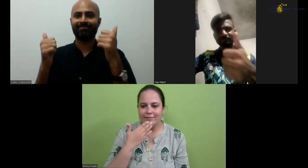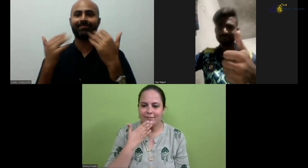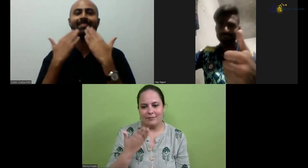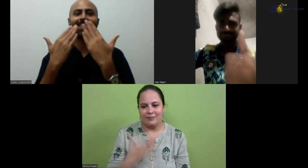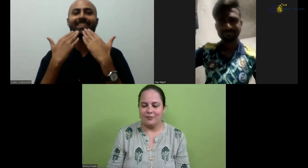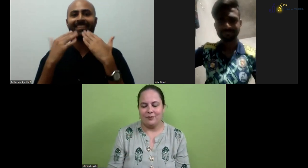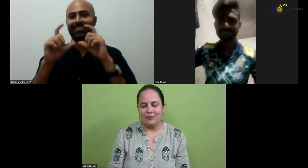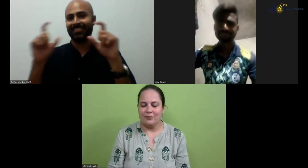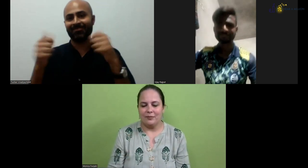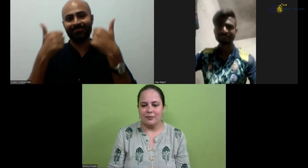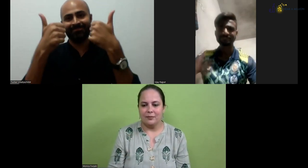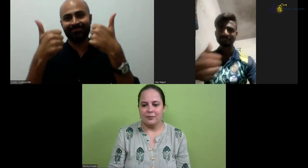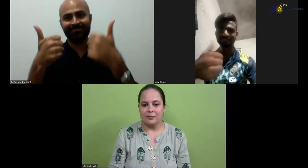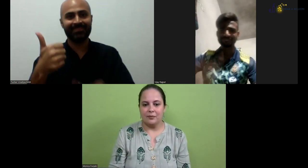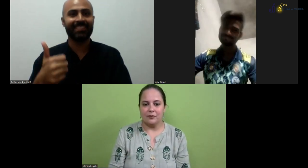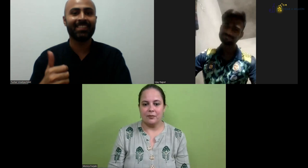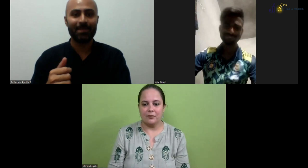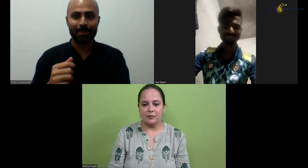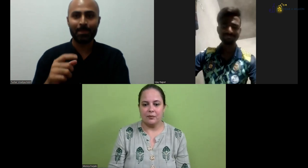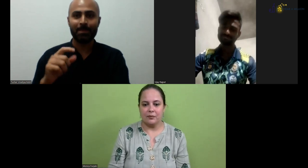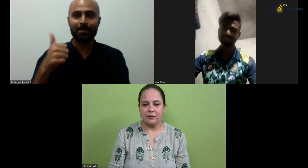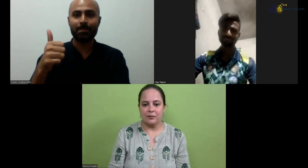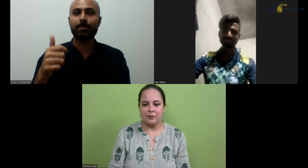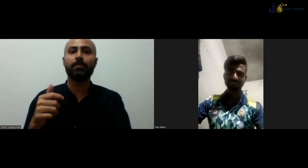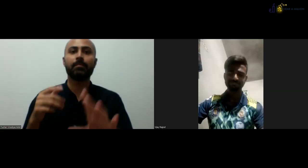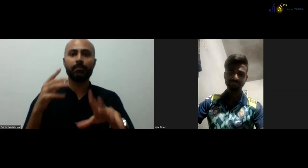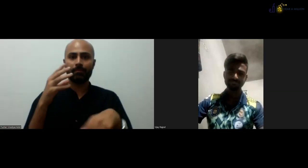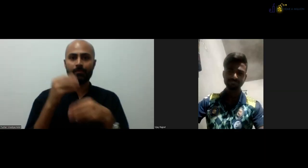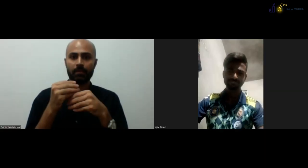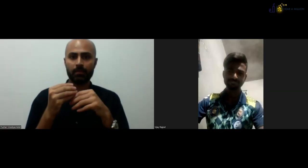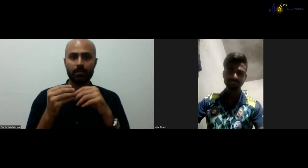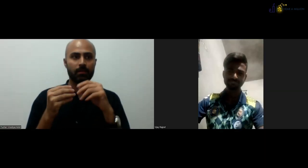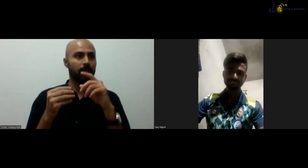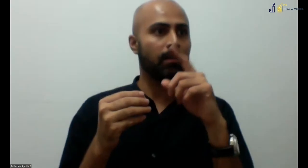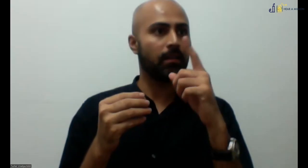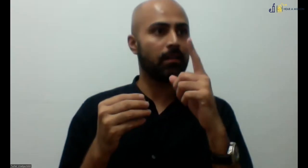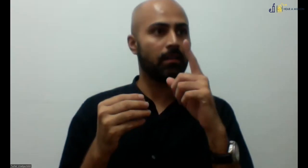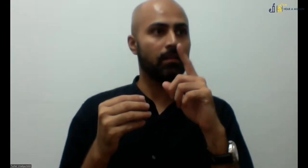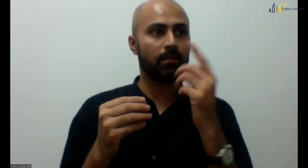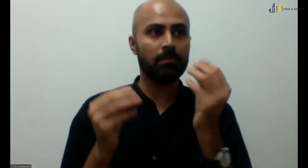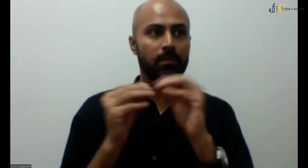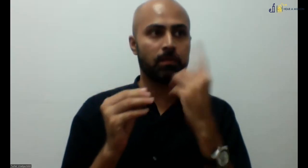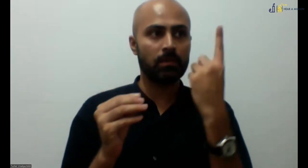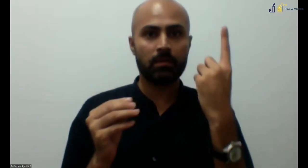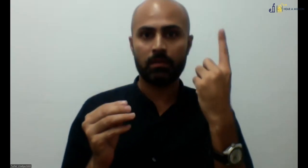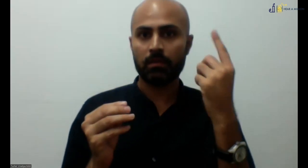Thank you. Thank you. for clarifying, Monica. And